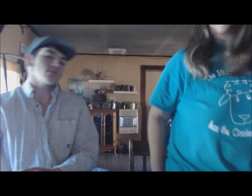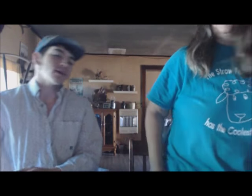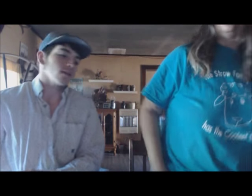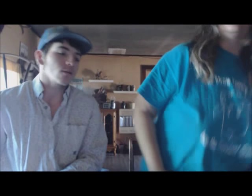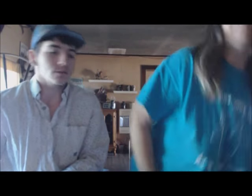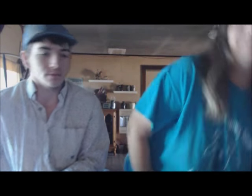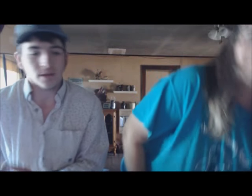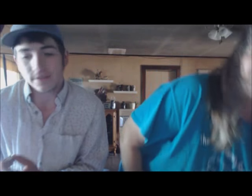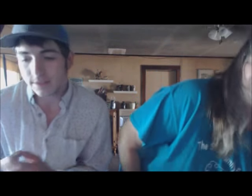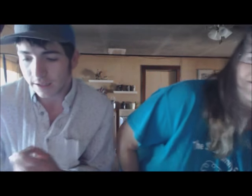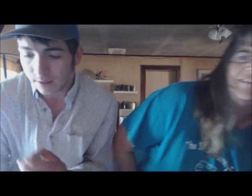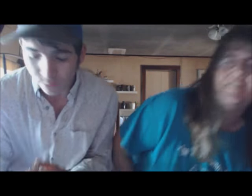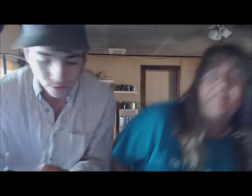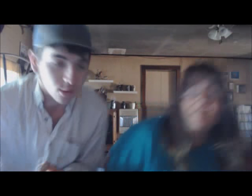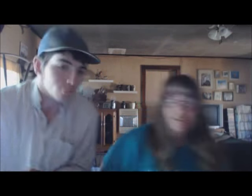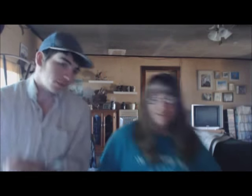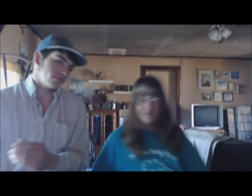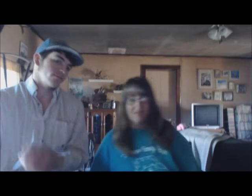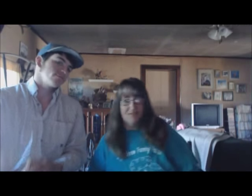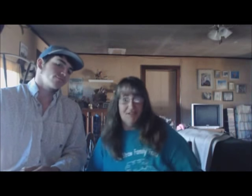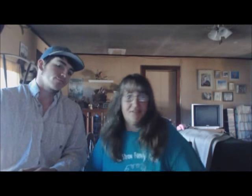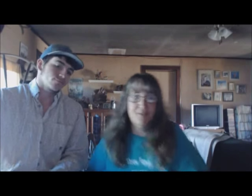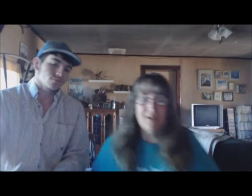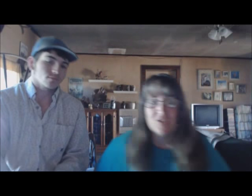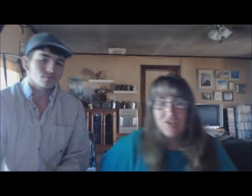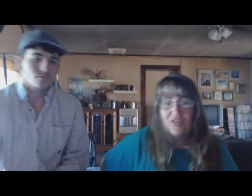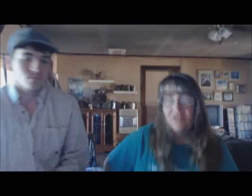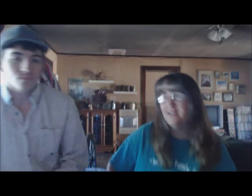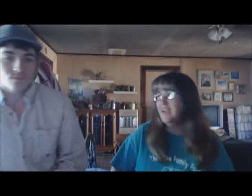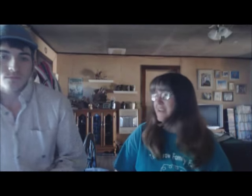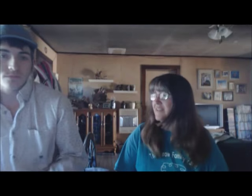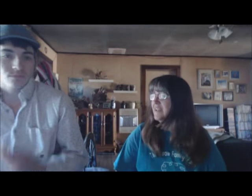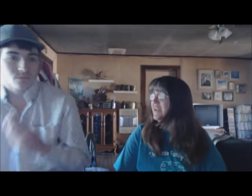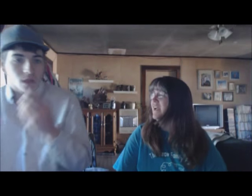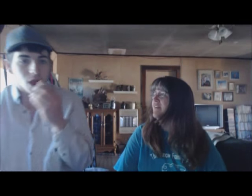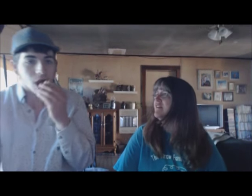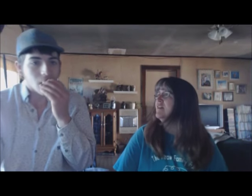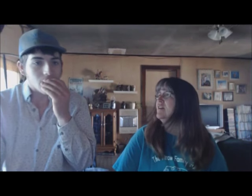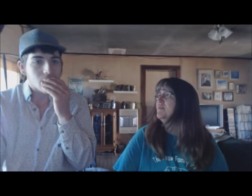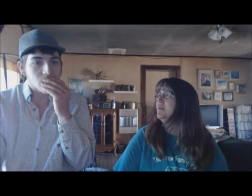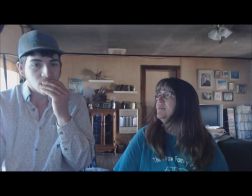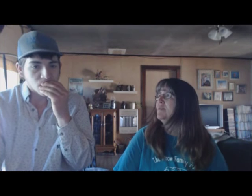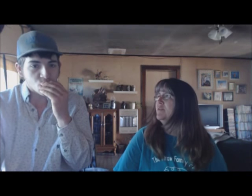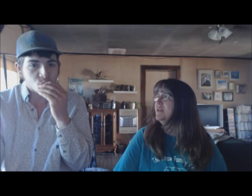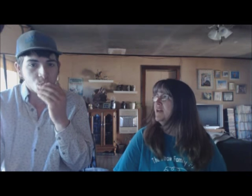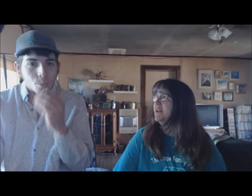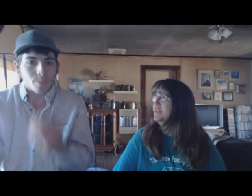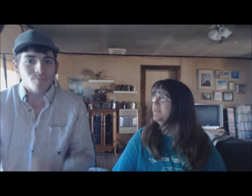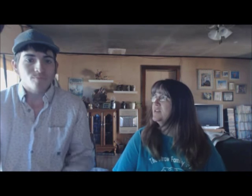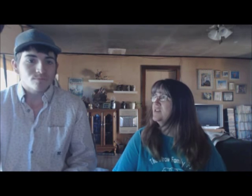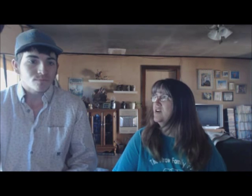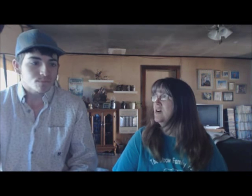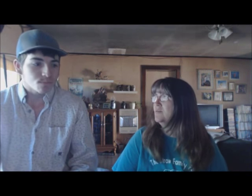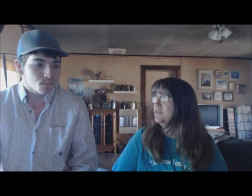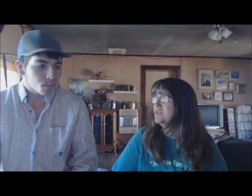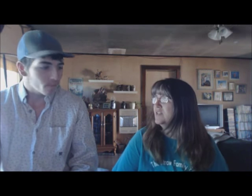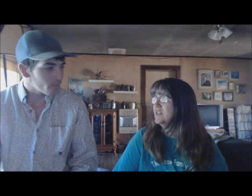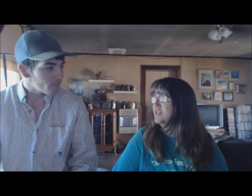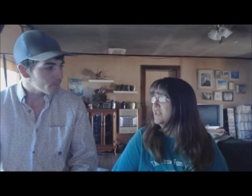I didn't tell him how long he was there. I just said he had one dog pen. Yeah, for about two. Day and a half. He was in that one day. He was in there almost the